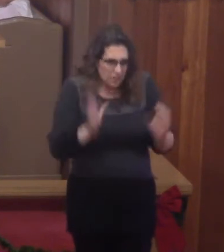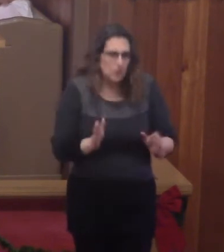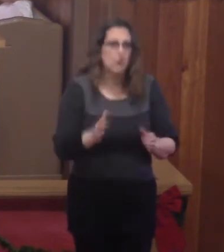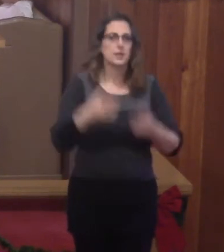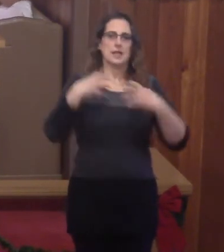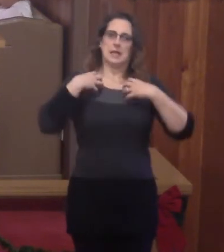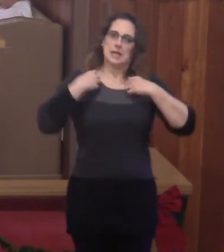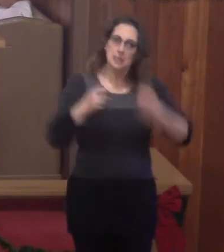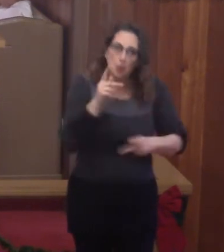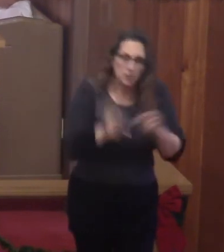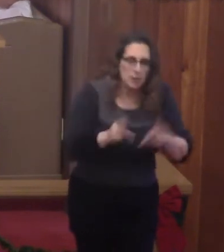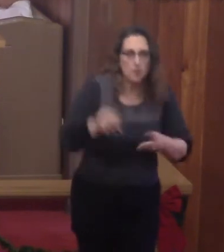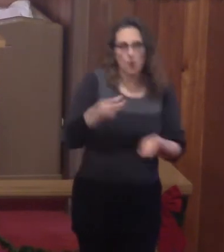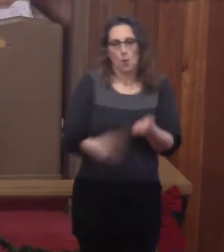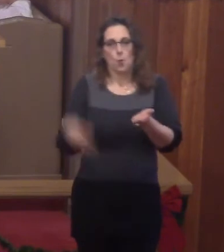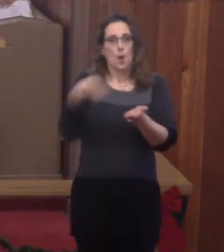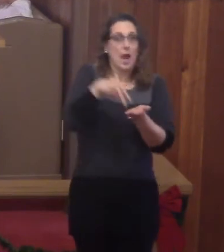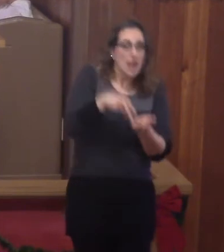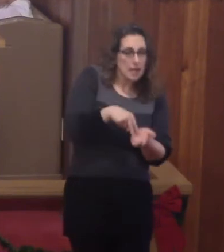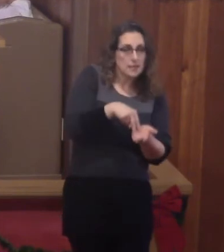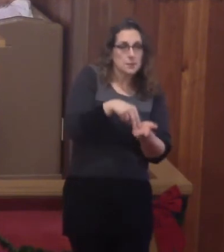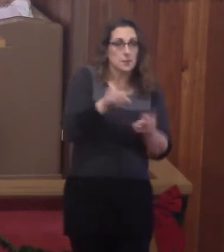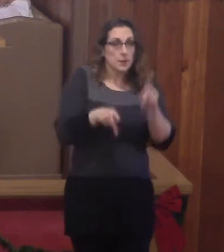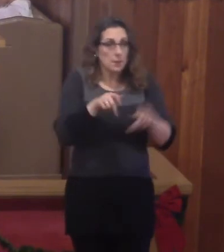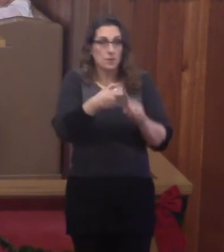raised the dead, and preached good news to the poor?